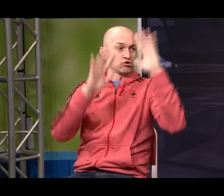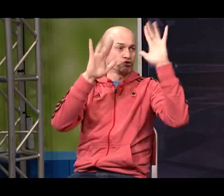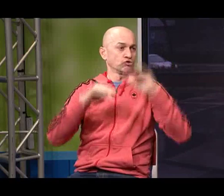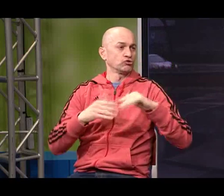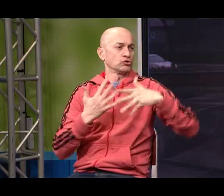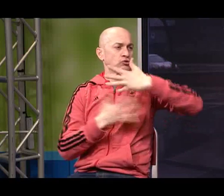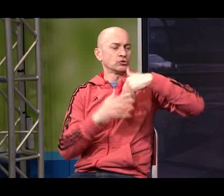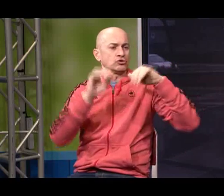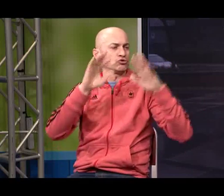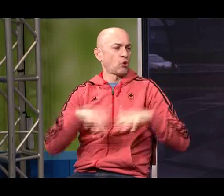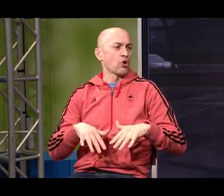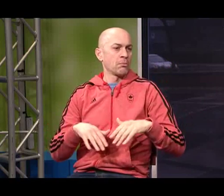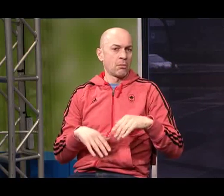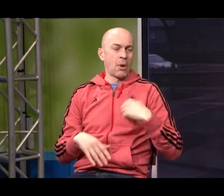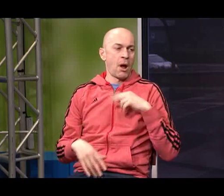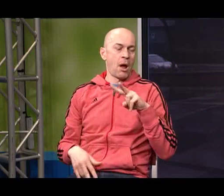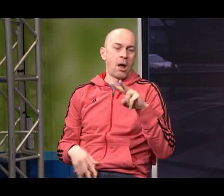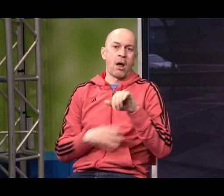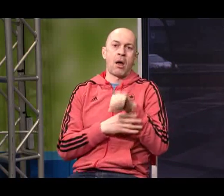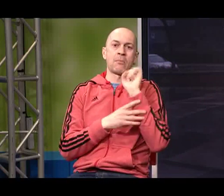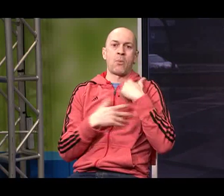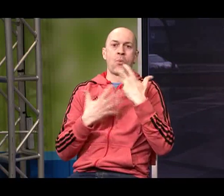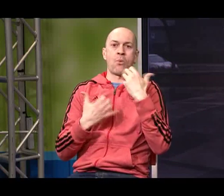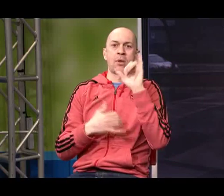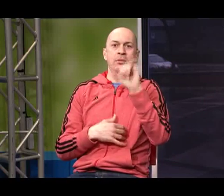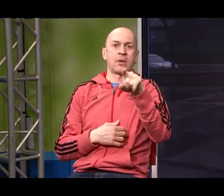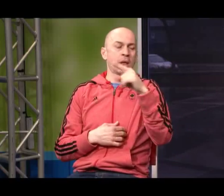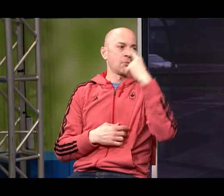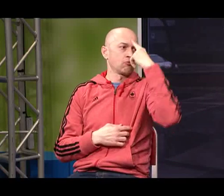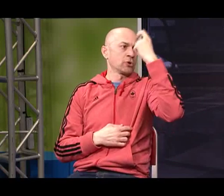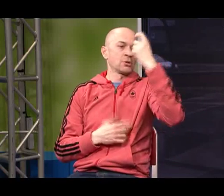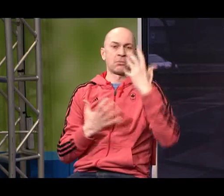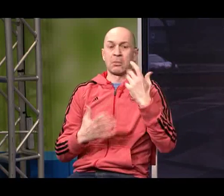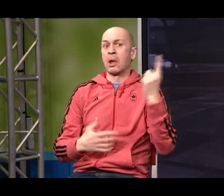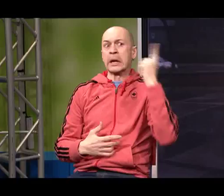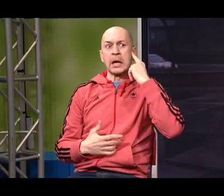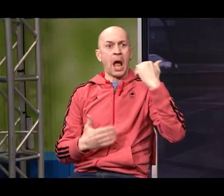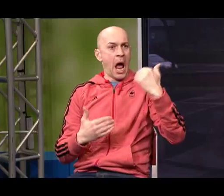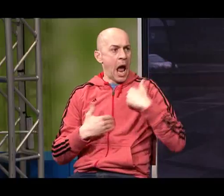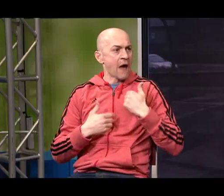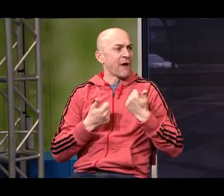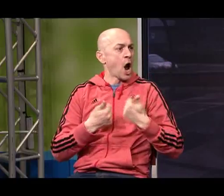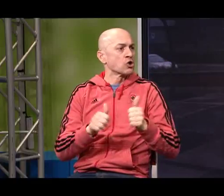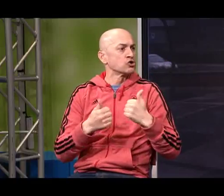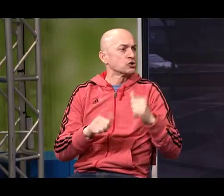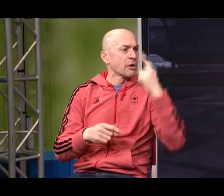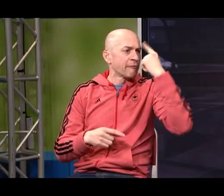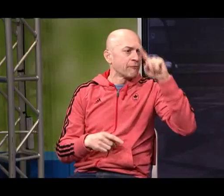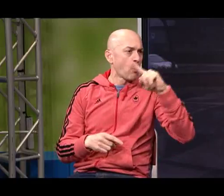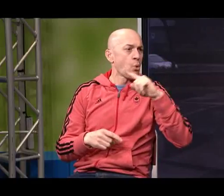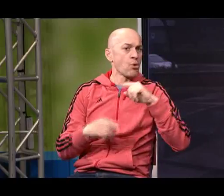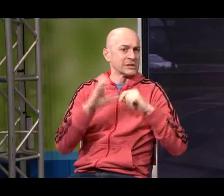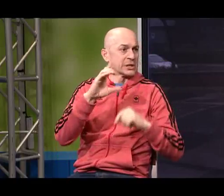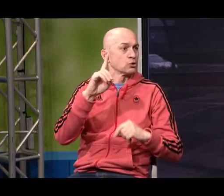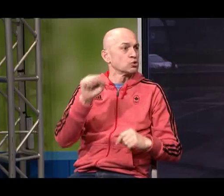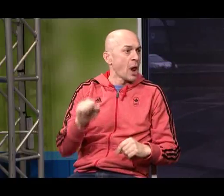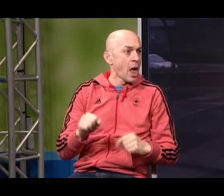artistry the costume and and and the the stage work I thought this is my dream job and I heard that there was auditions